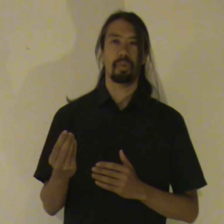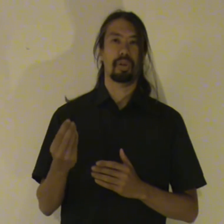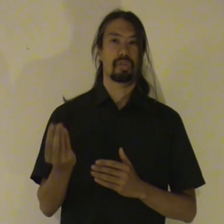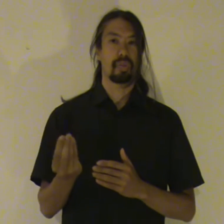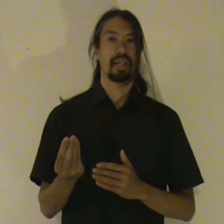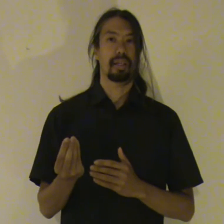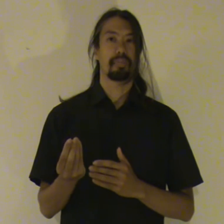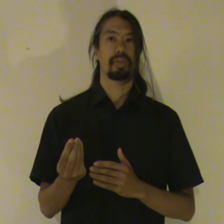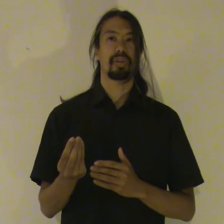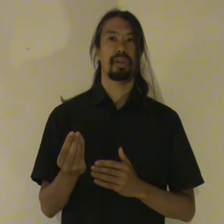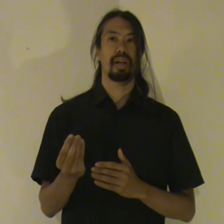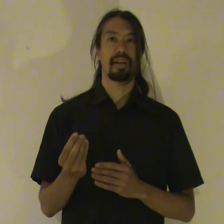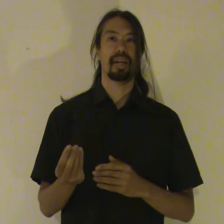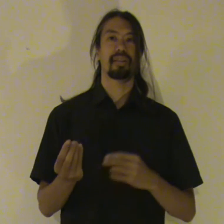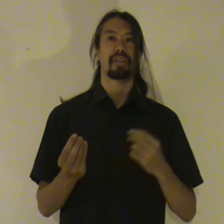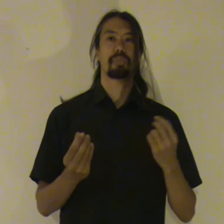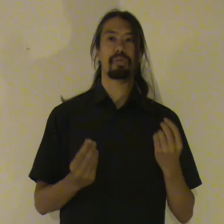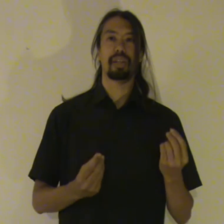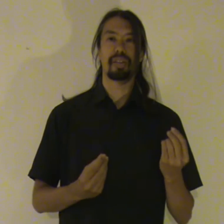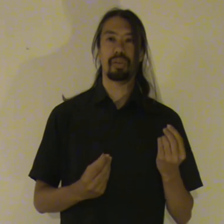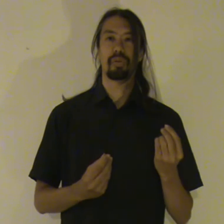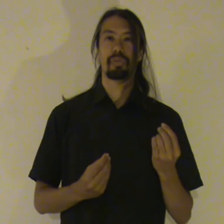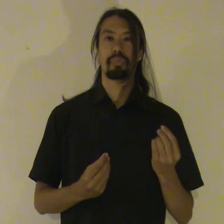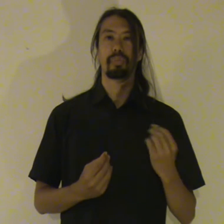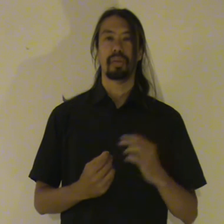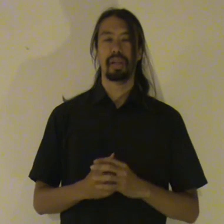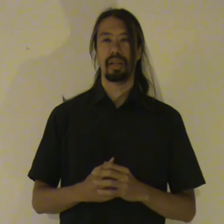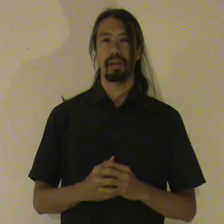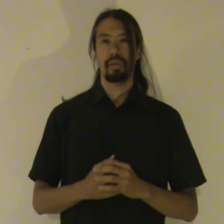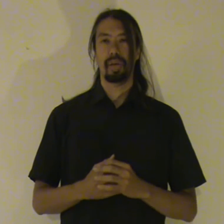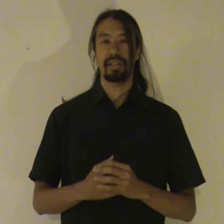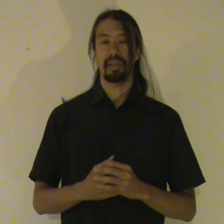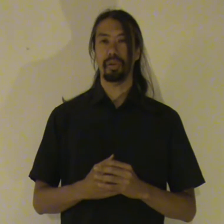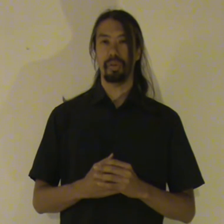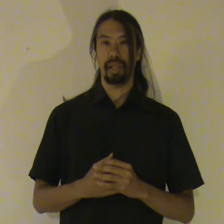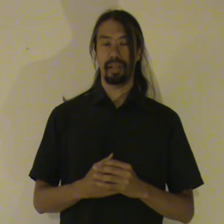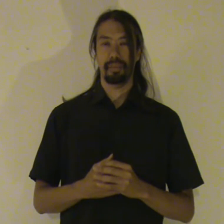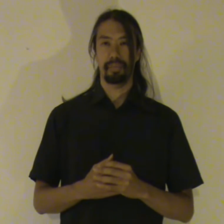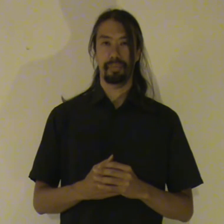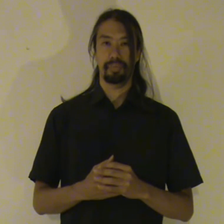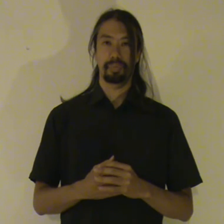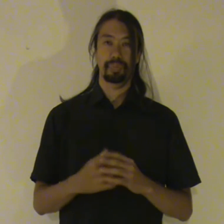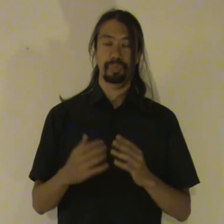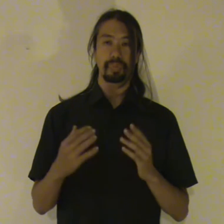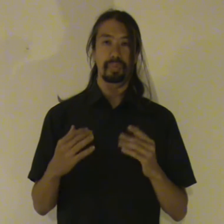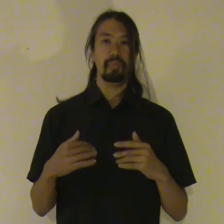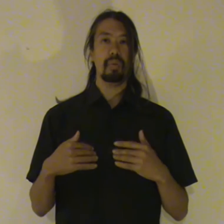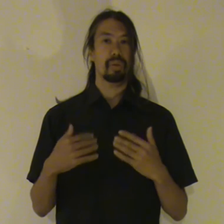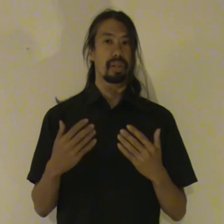wants a reading. But on the other hand they are preventing you. From creating a good reading. What you can